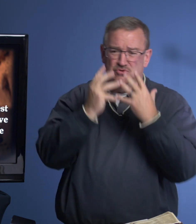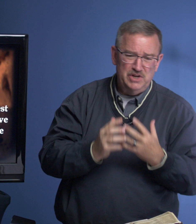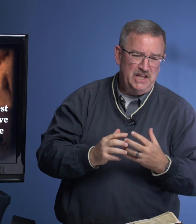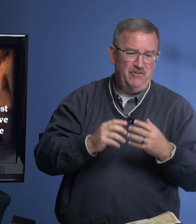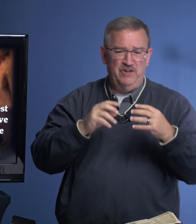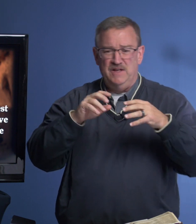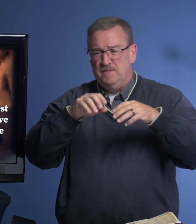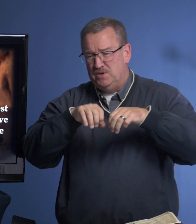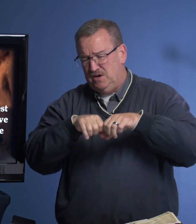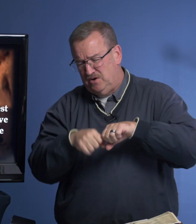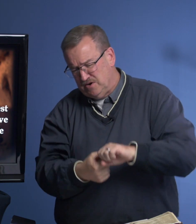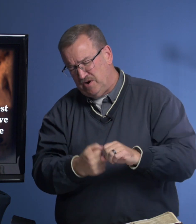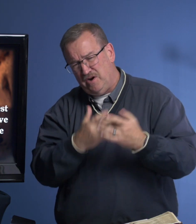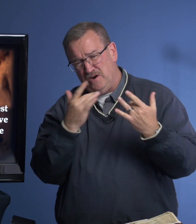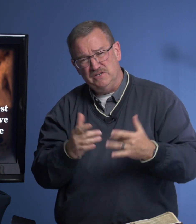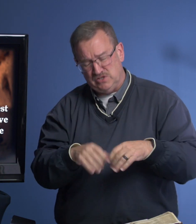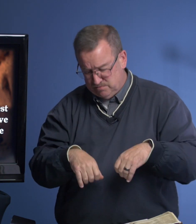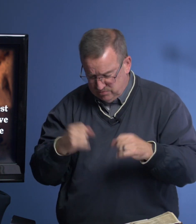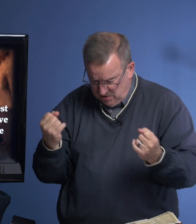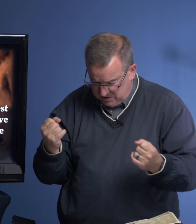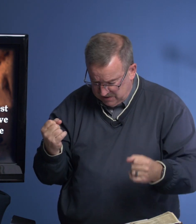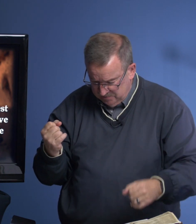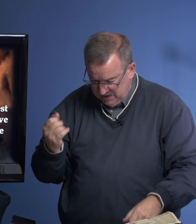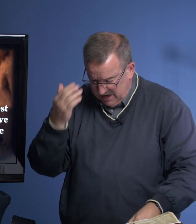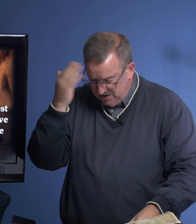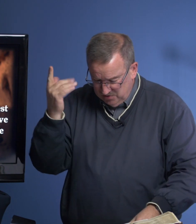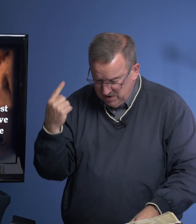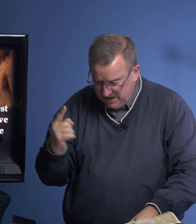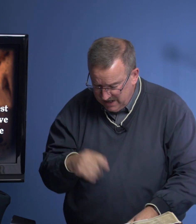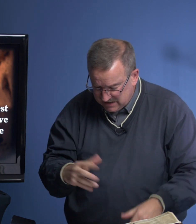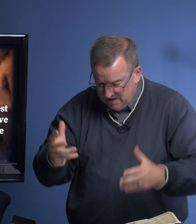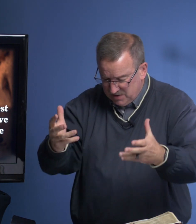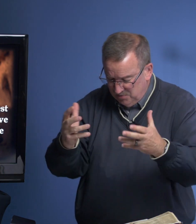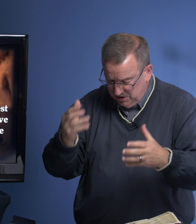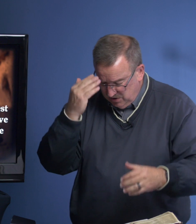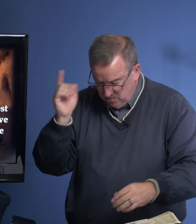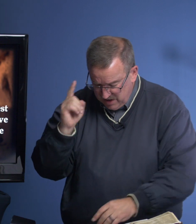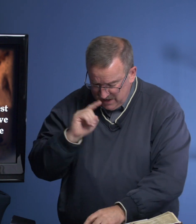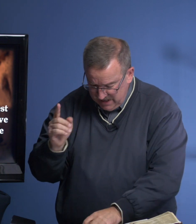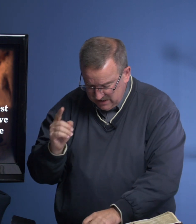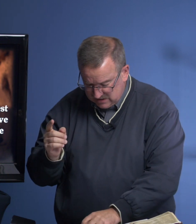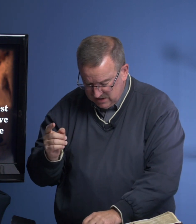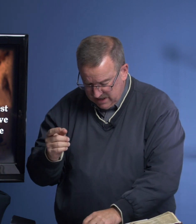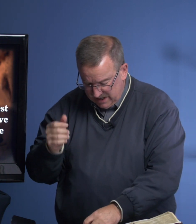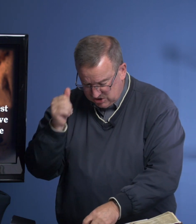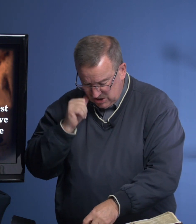grief. And, oh, her heart is just broken. I don't know where he is. I want to know where he is. And she,